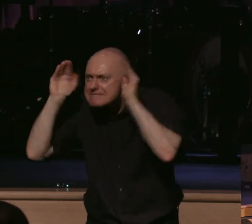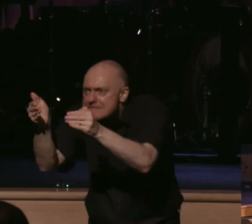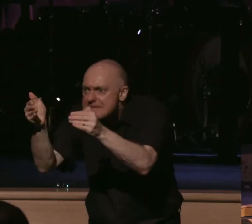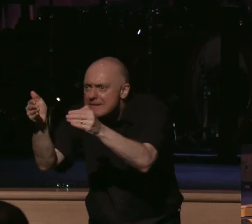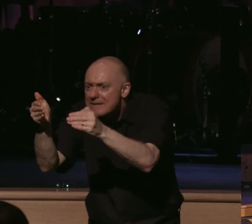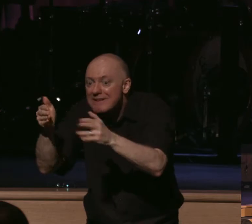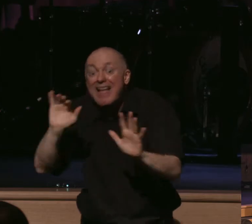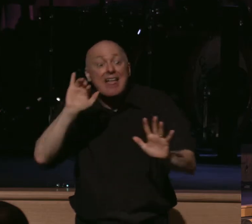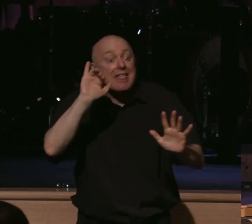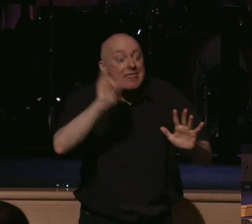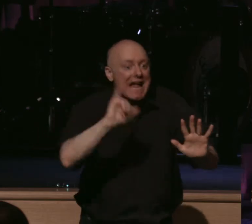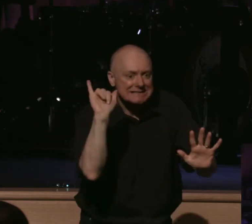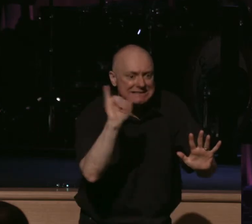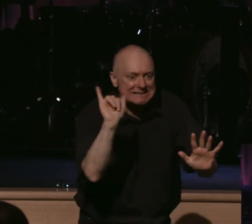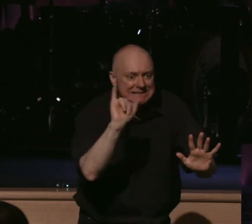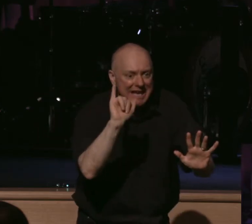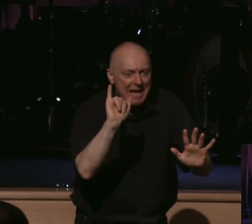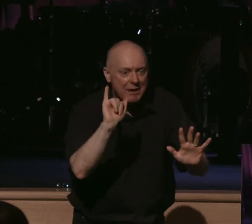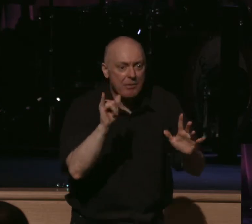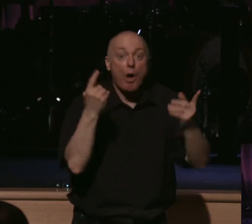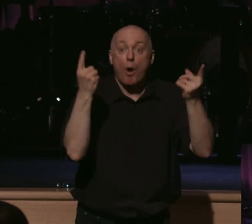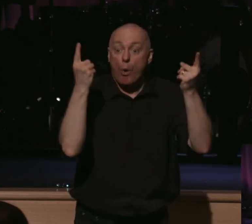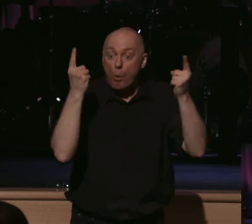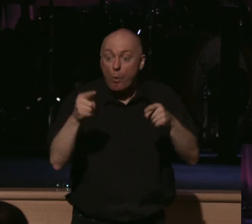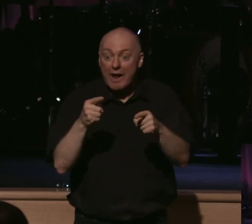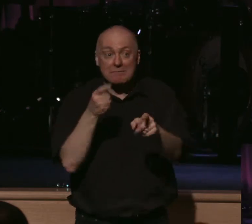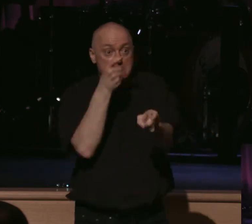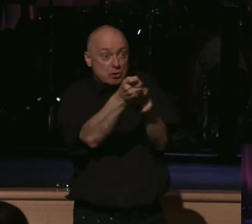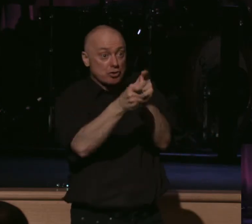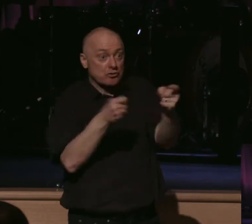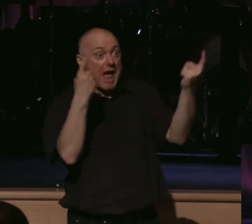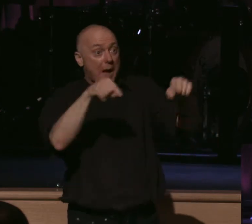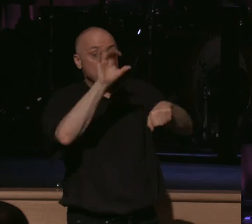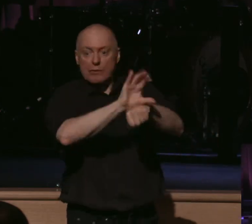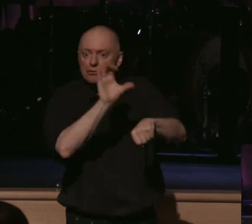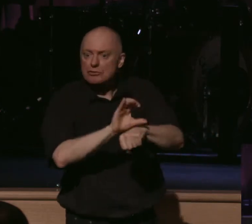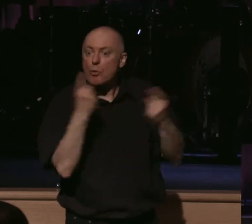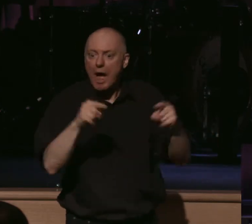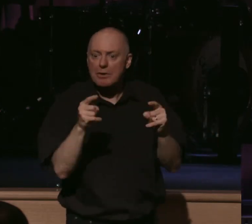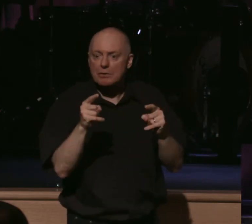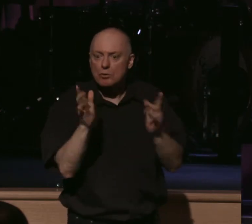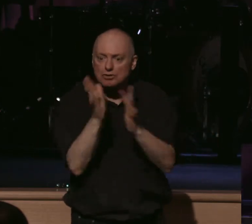This is what happens when opposition is found upon the church and we recognize what is really at stake.